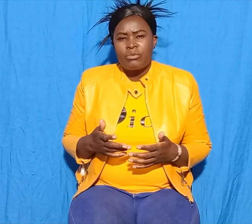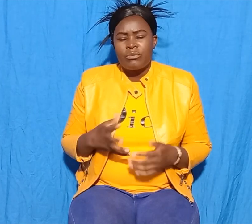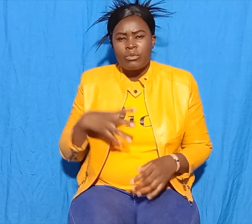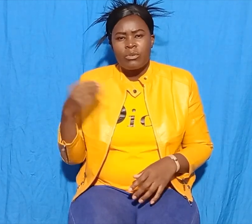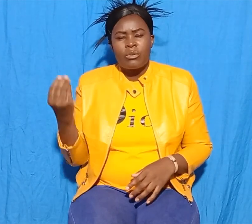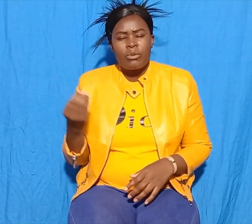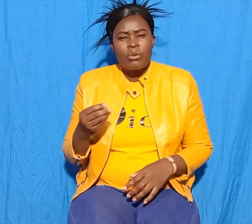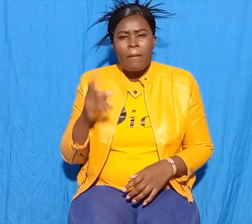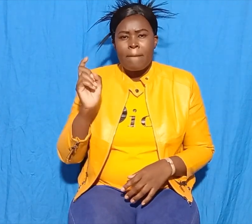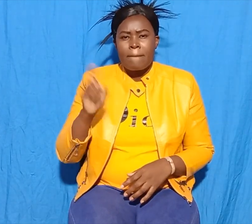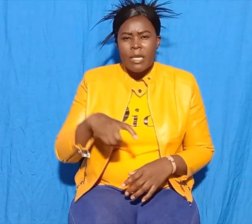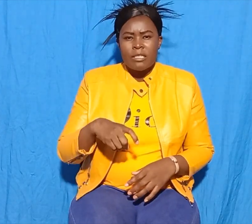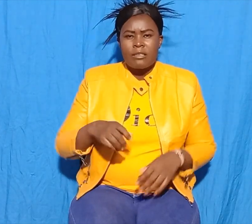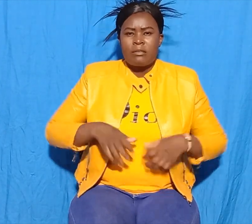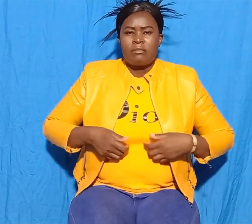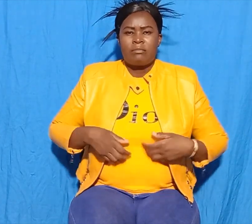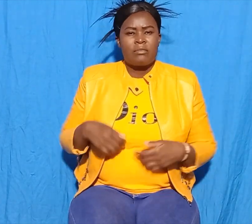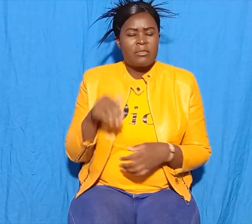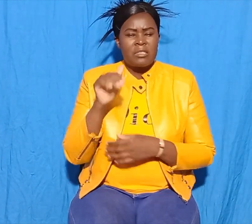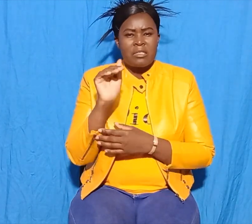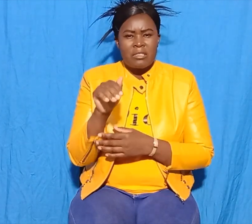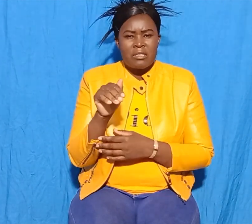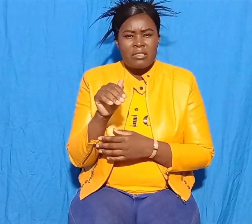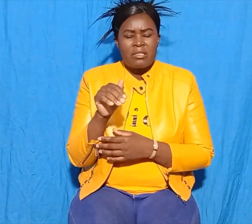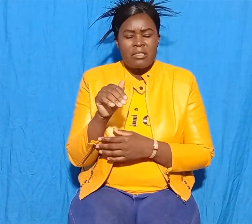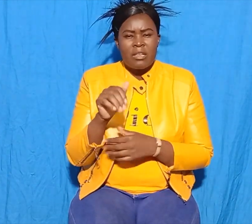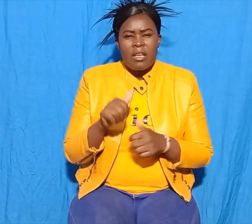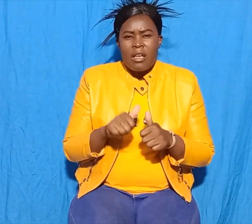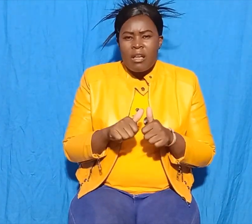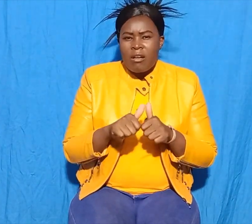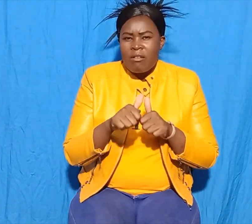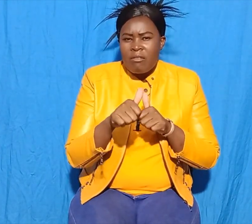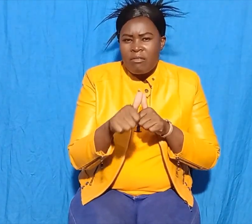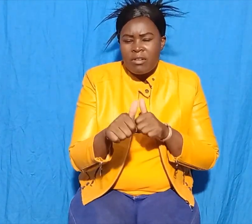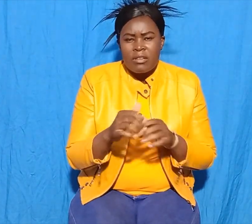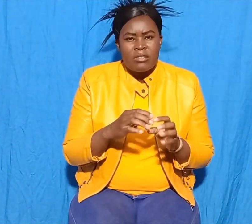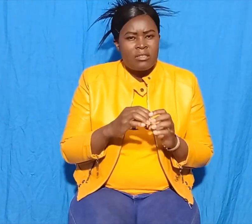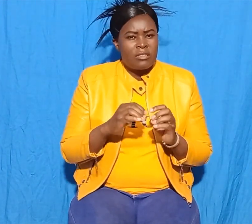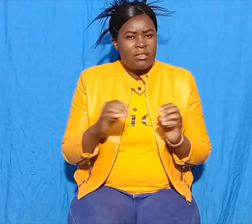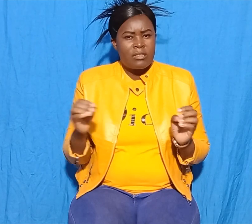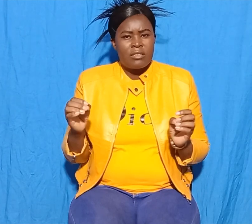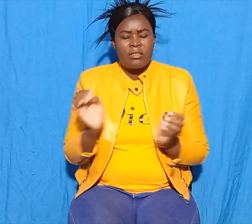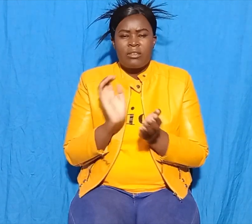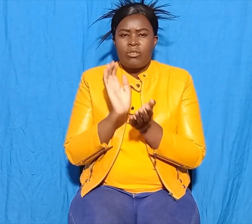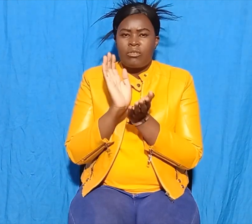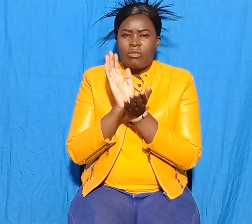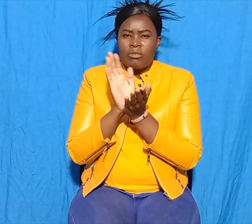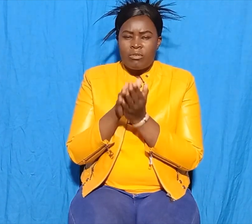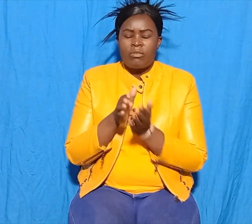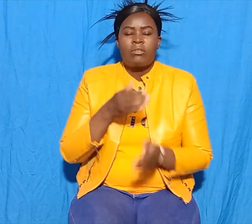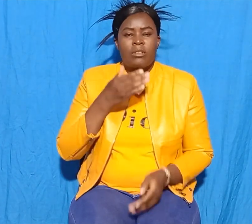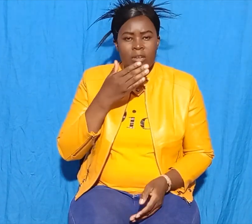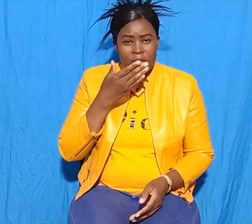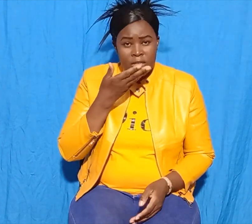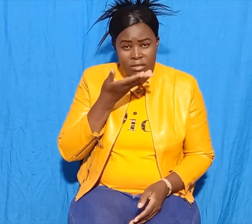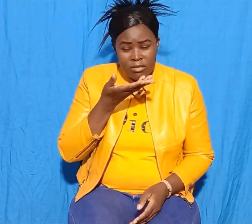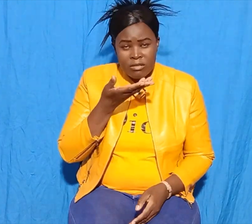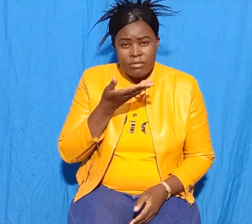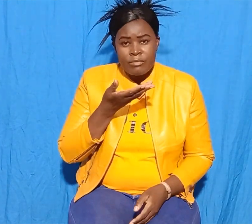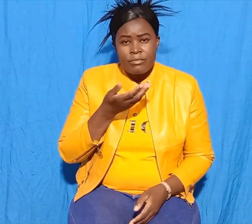It is very far. It is not very far. The crocodile answered. And now,